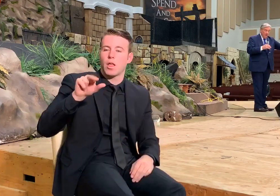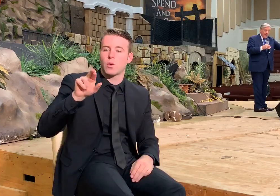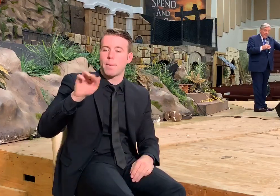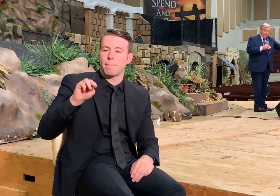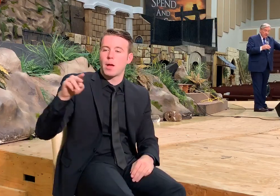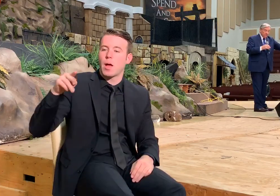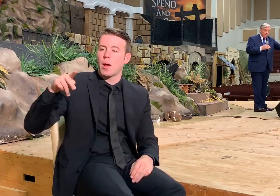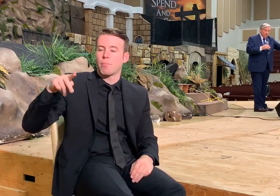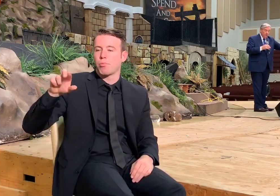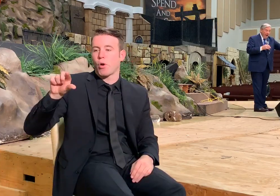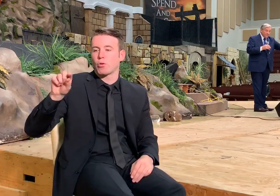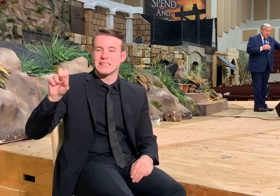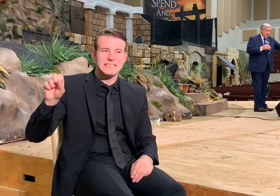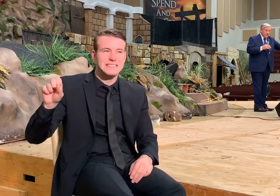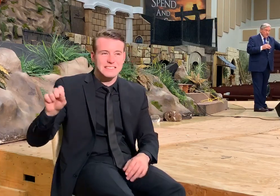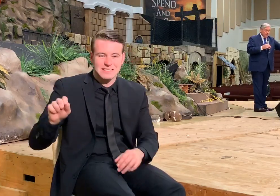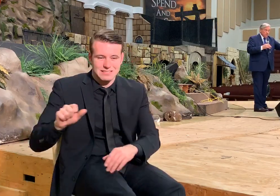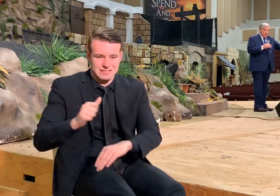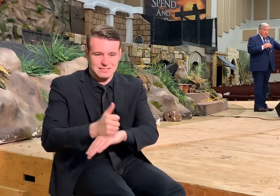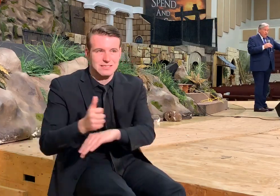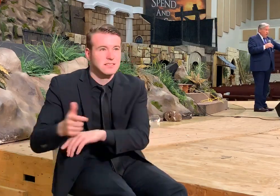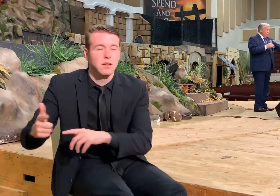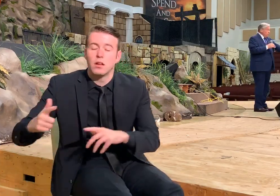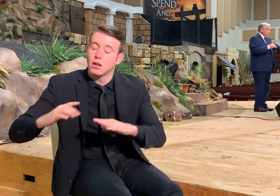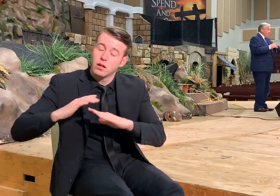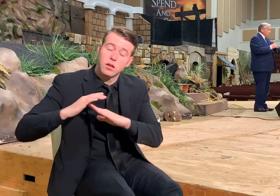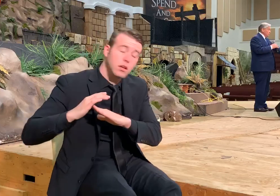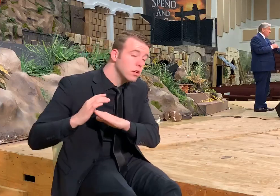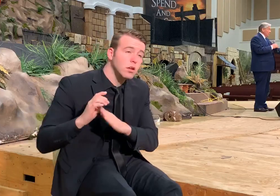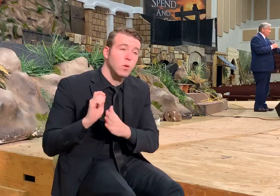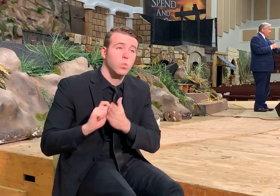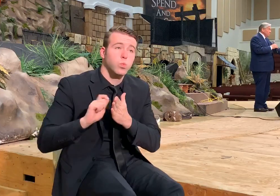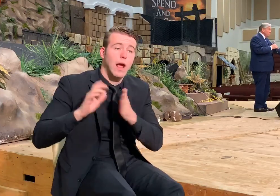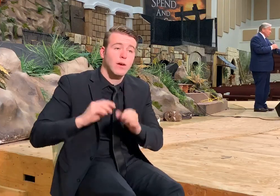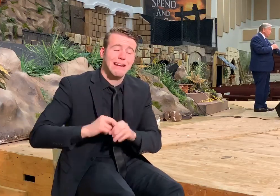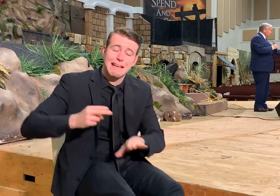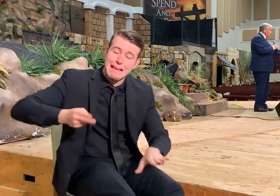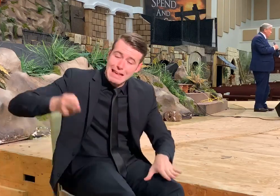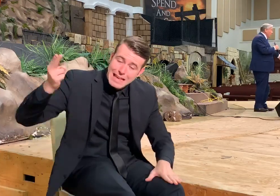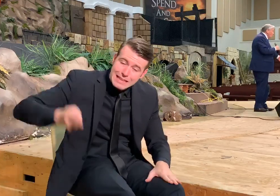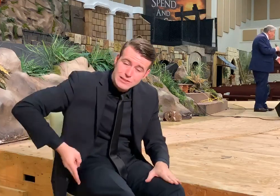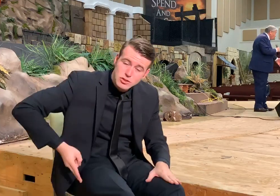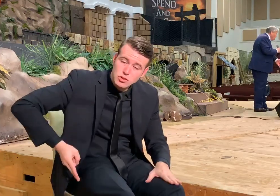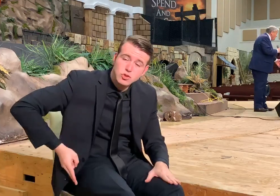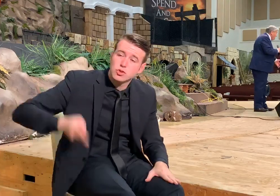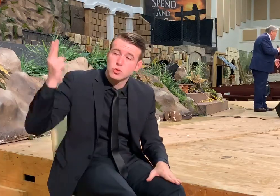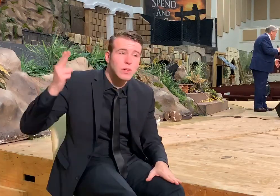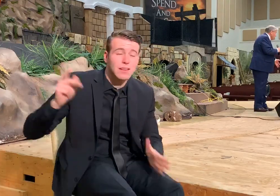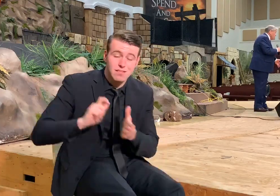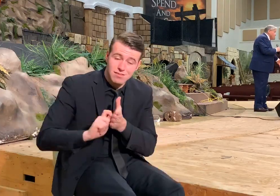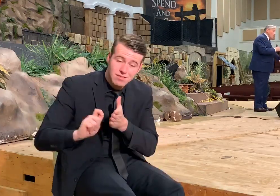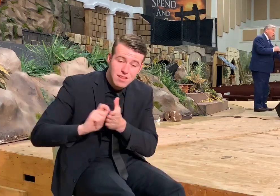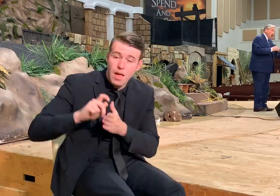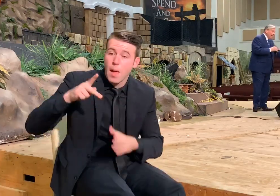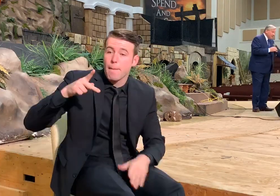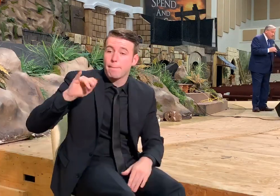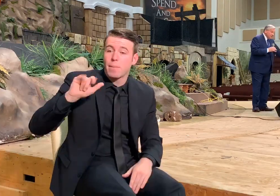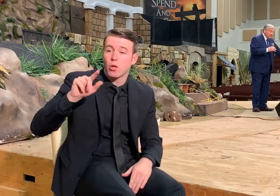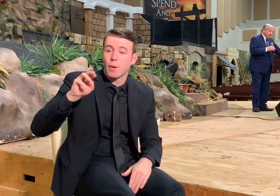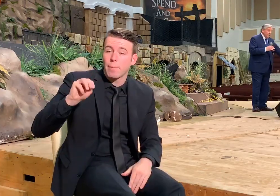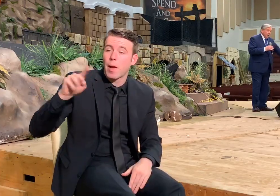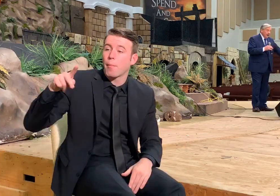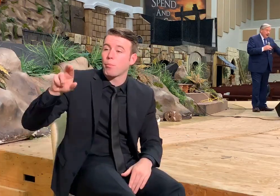kind of ragged out there in the grass, who was one of the greatest writers who's never been a book in the history of the world that has sold more